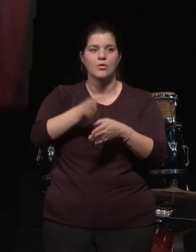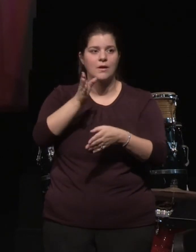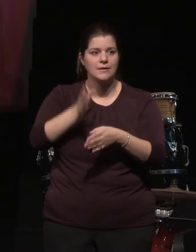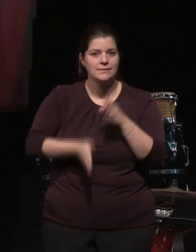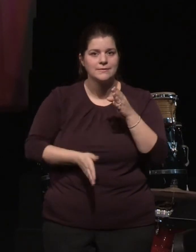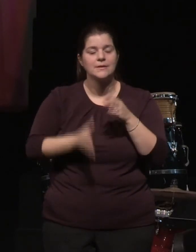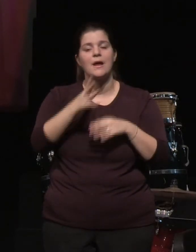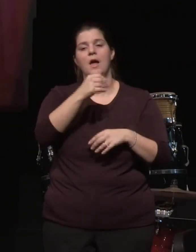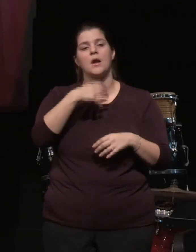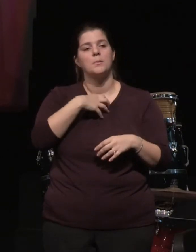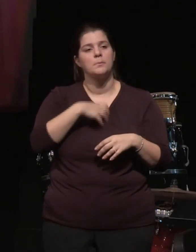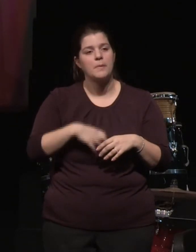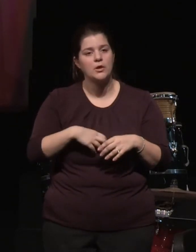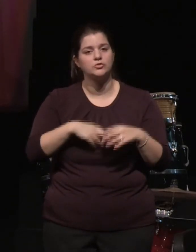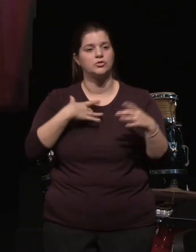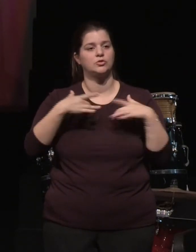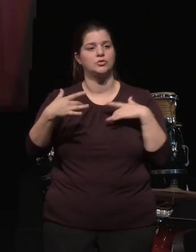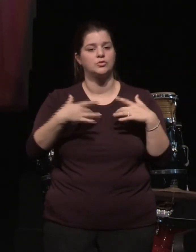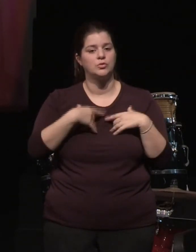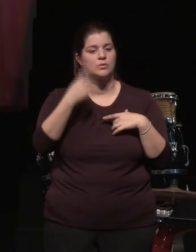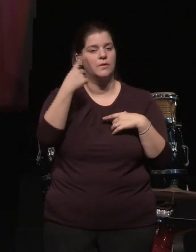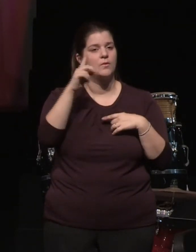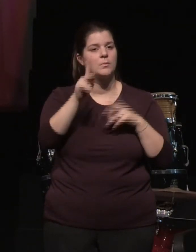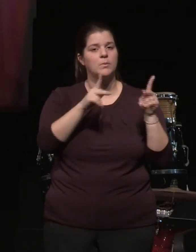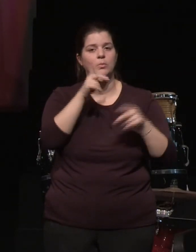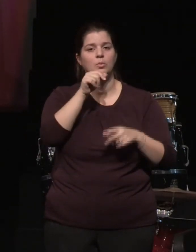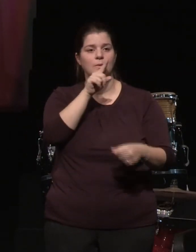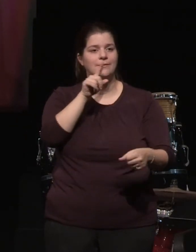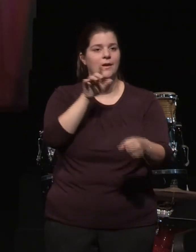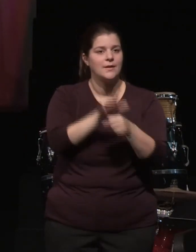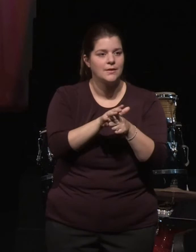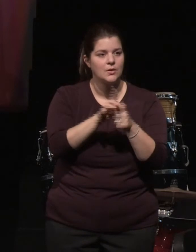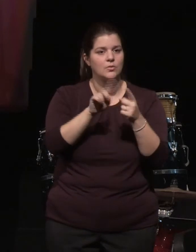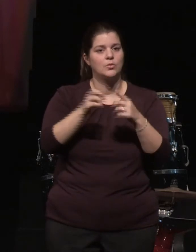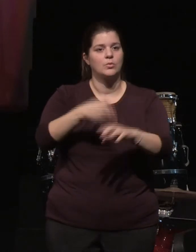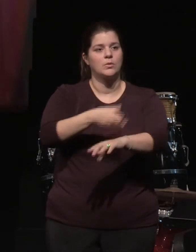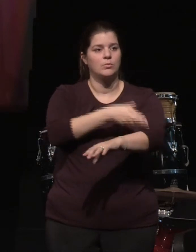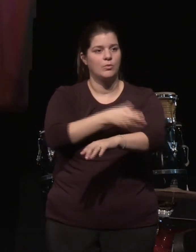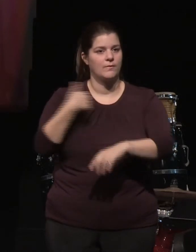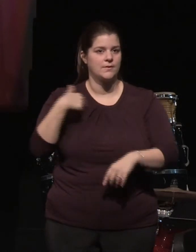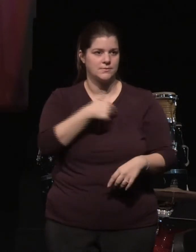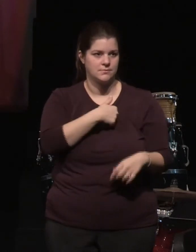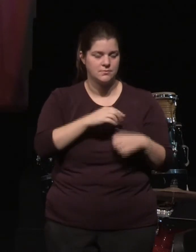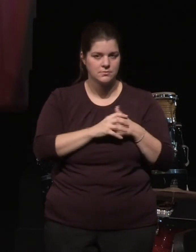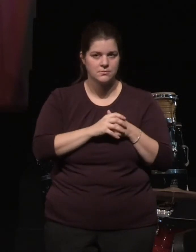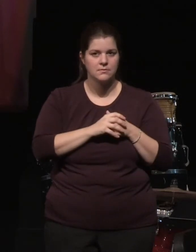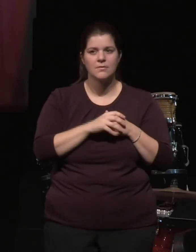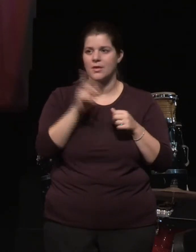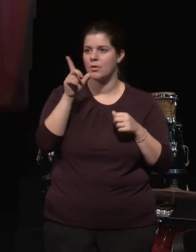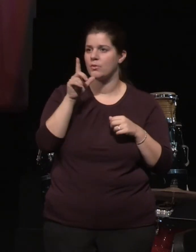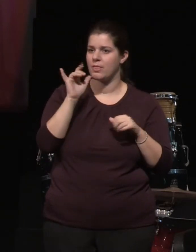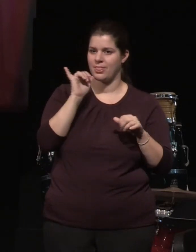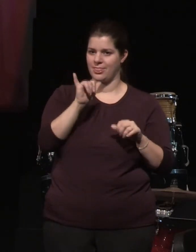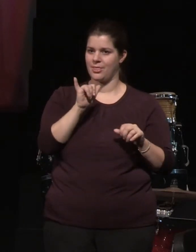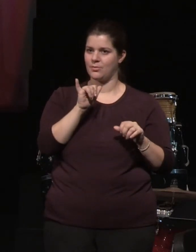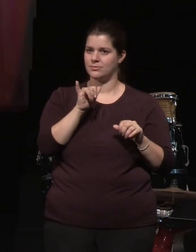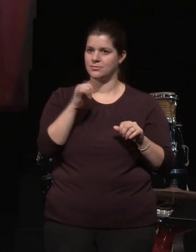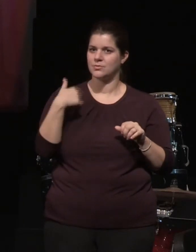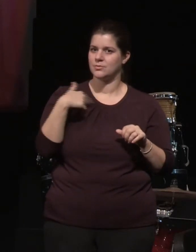concern of dedicated individuals. This is who we are, Howard County. Today the campaigns are